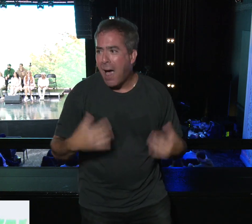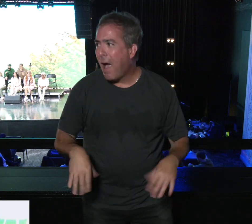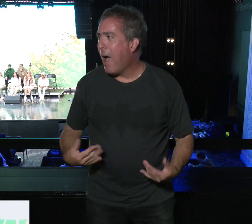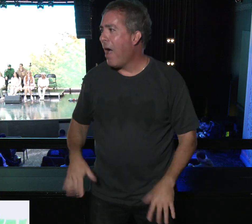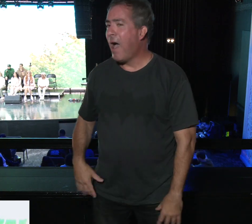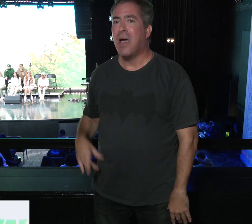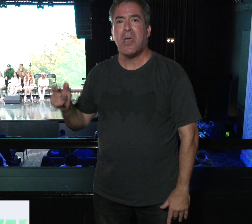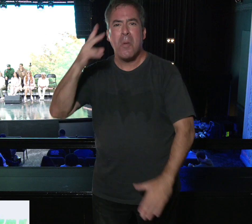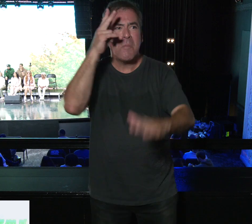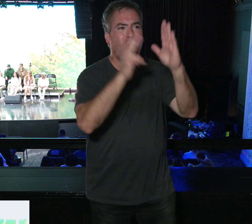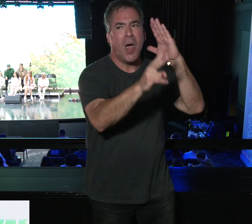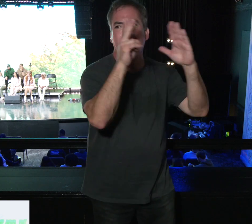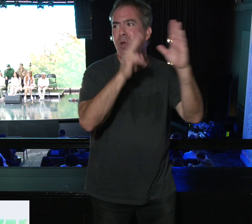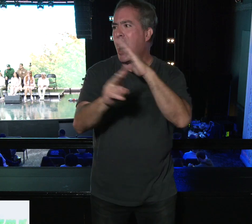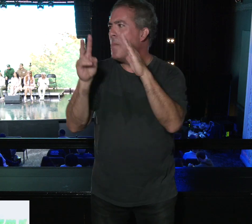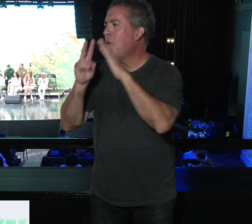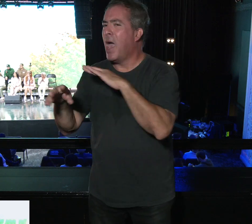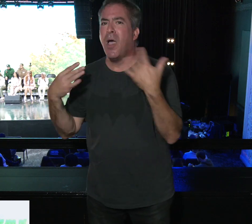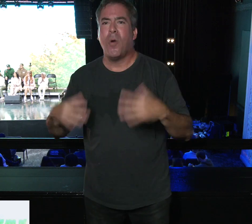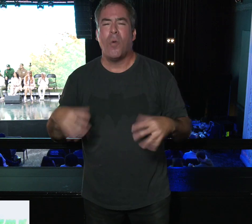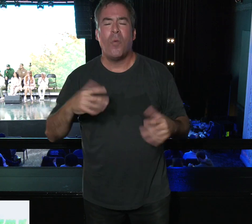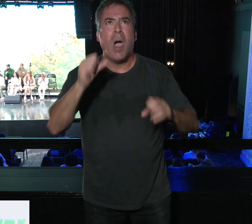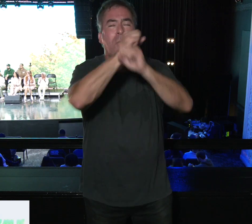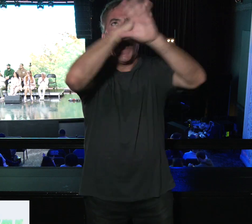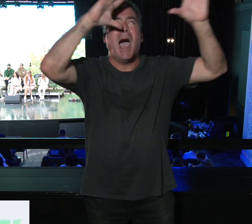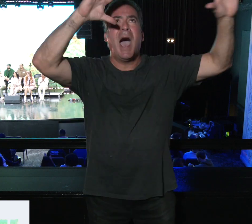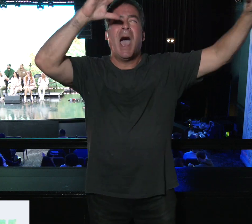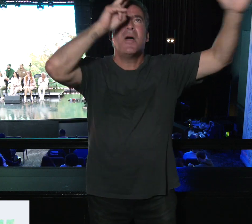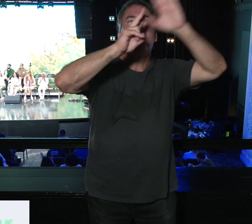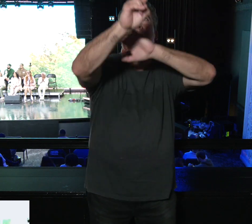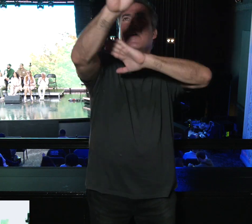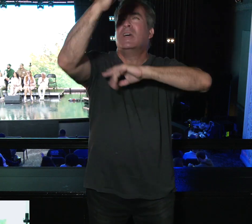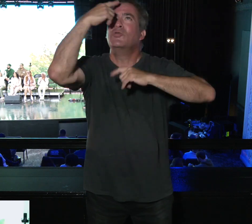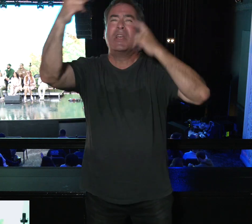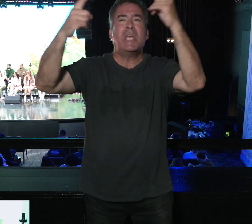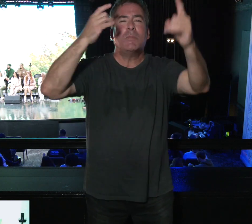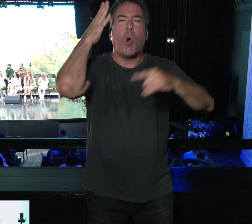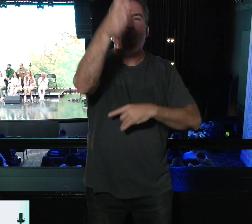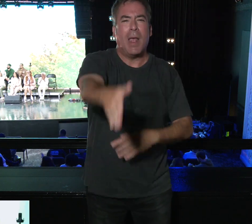Misfits are going to prophesy. Misfits are going to see visions. Misfits are going to see dreams.